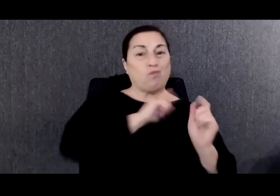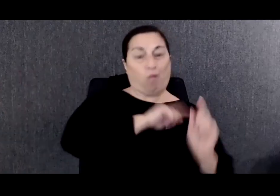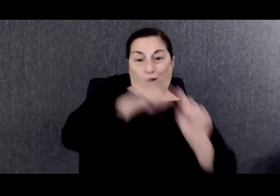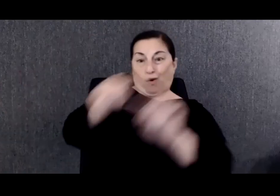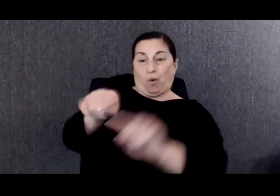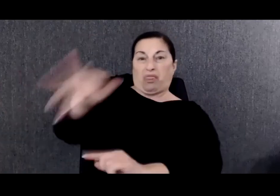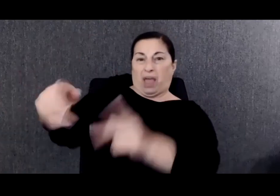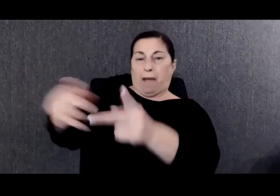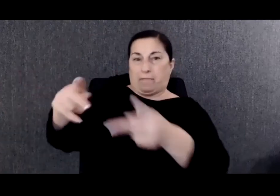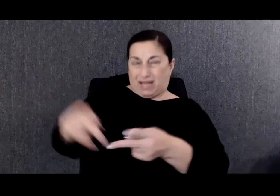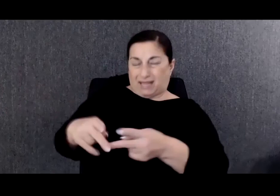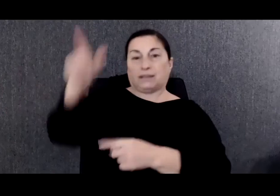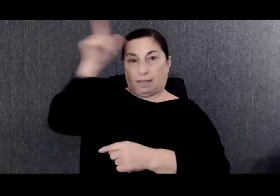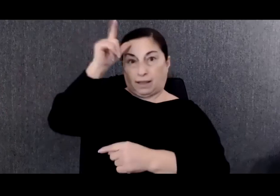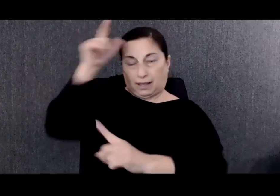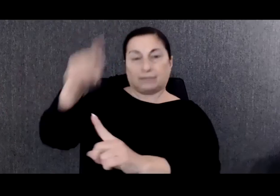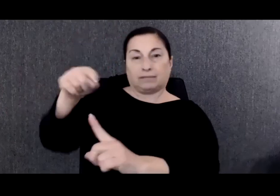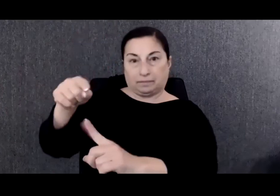their vaccine.